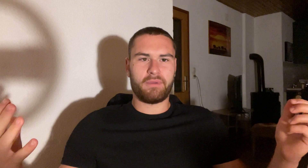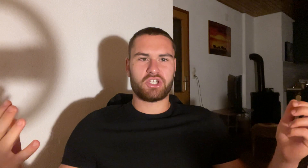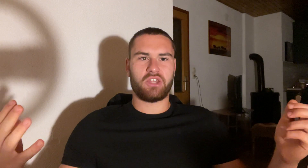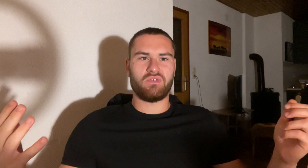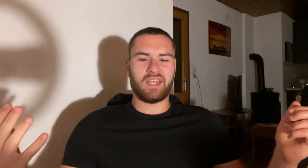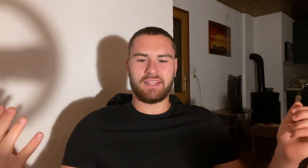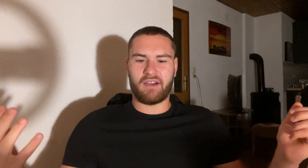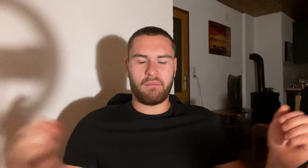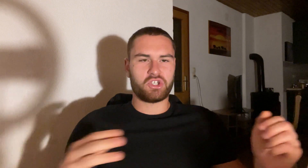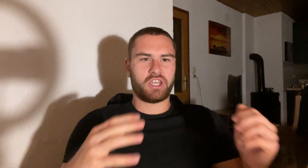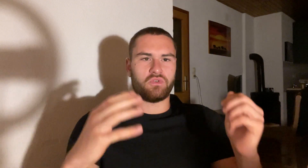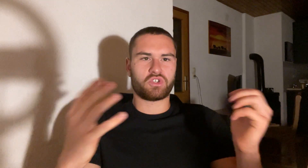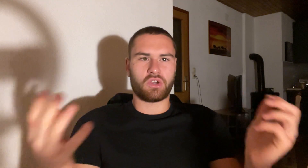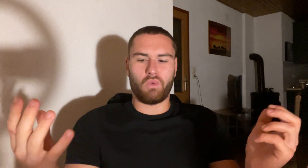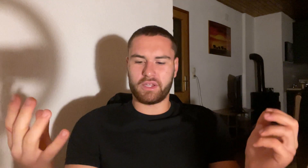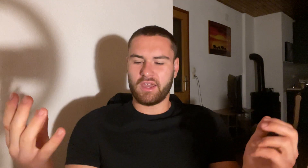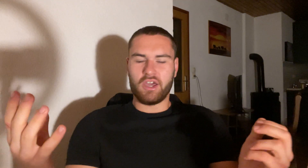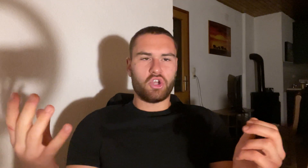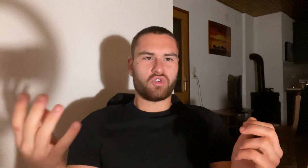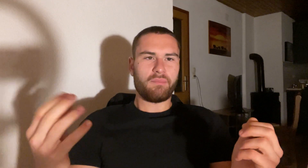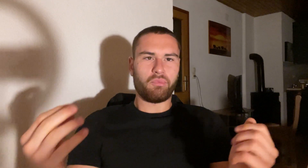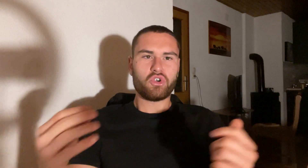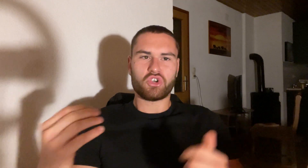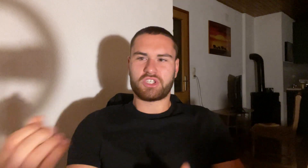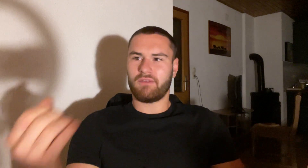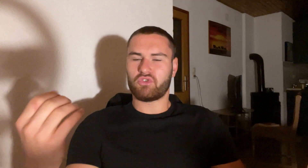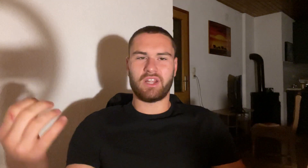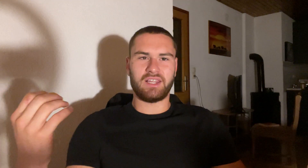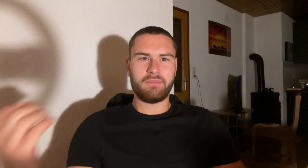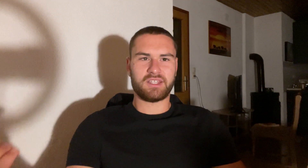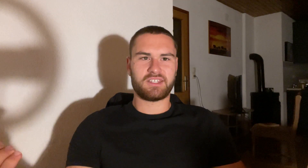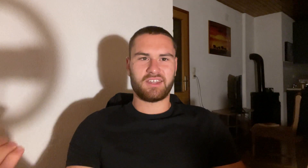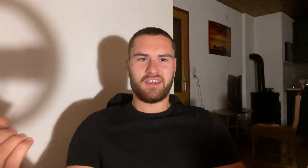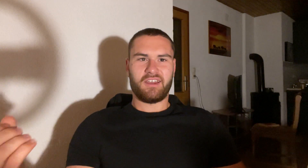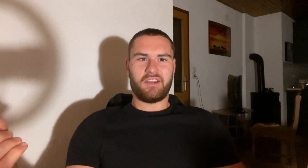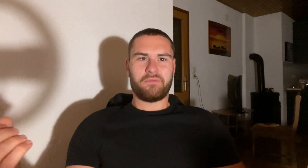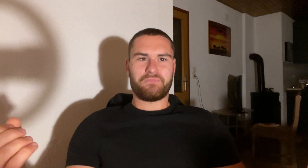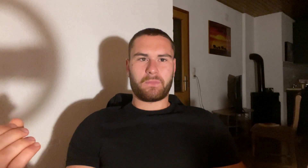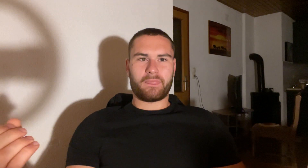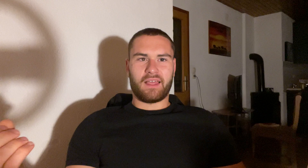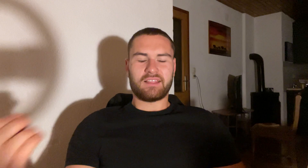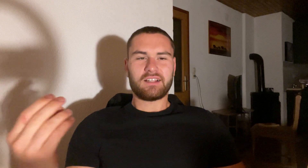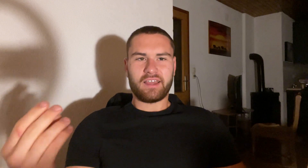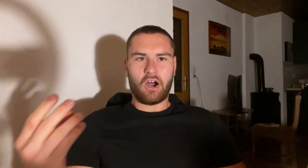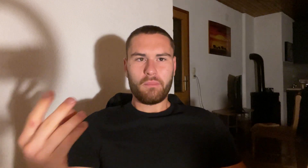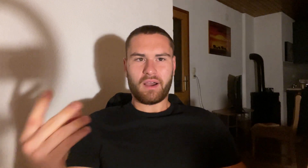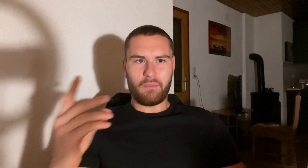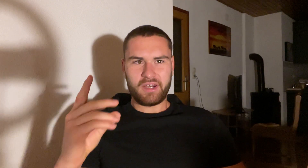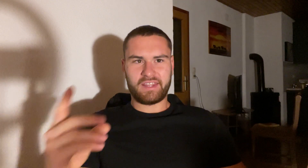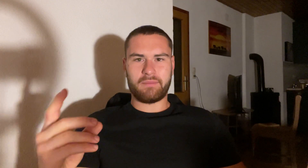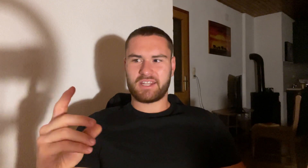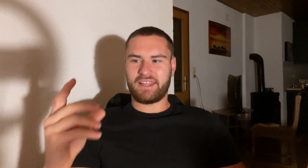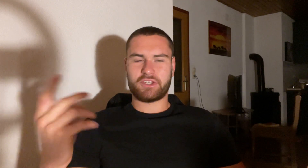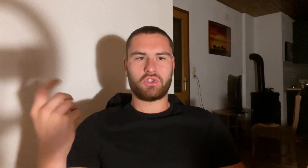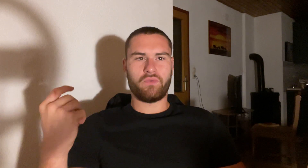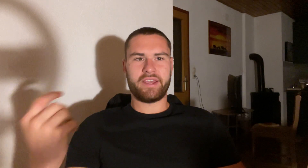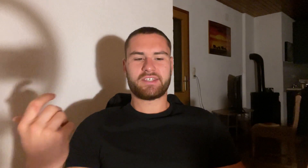much can you deadlift? How much can you squat? Try and push yourself to the limits. Literally, how many times in the last two weeks